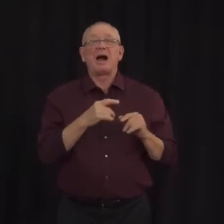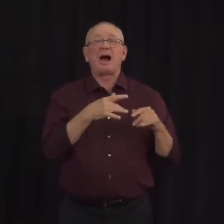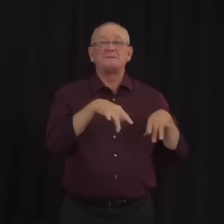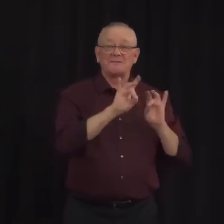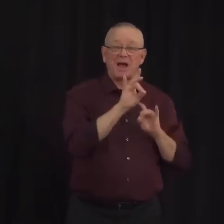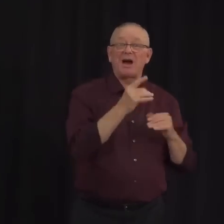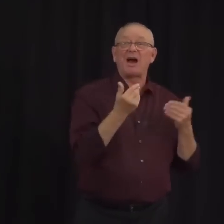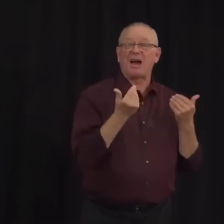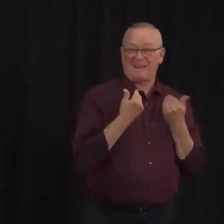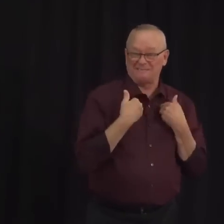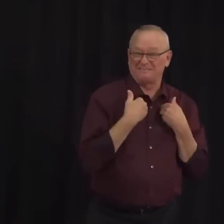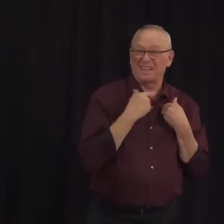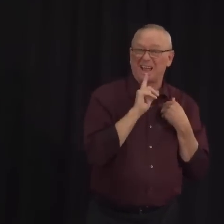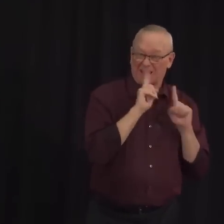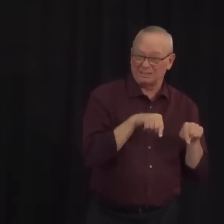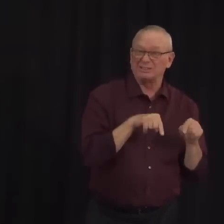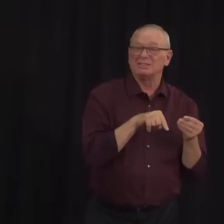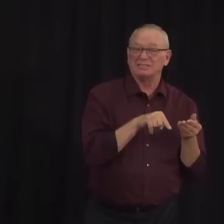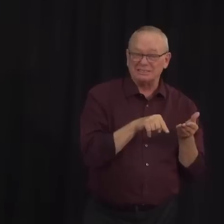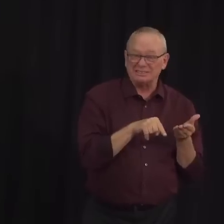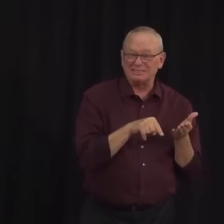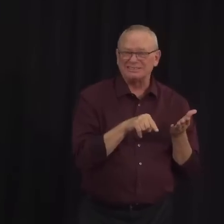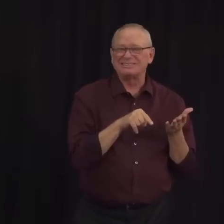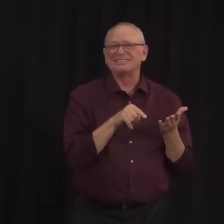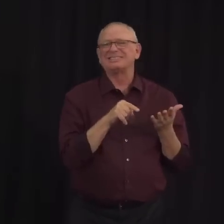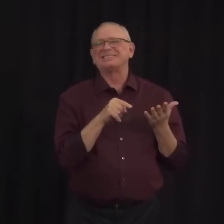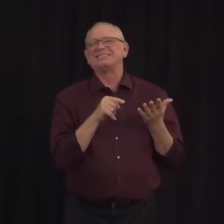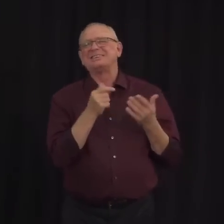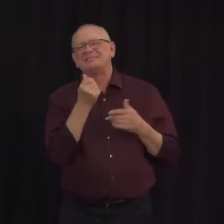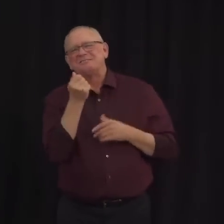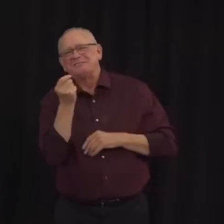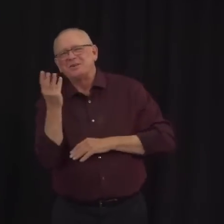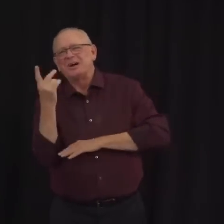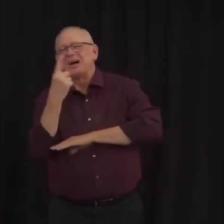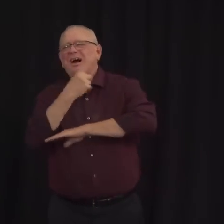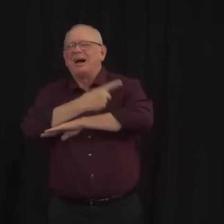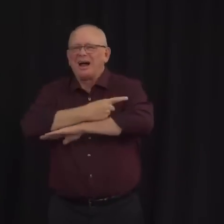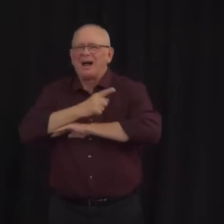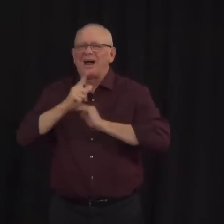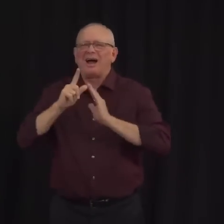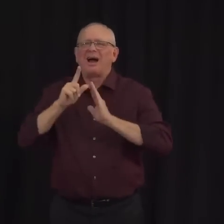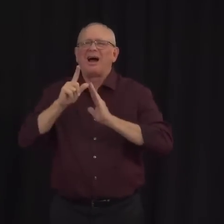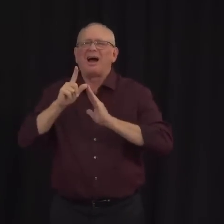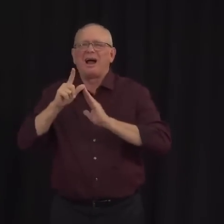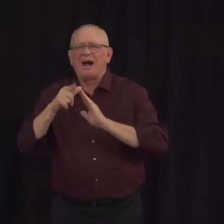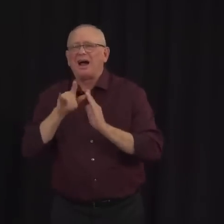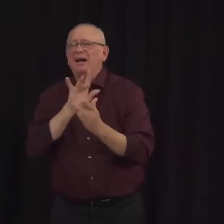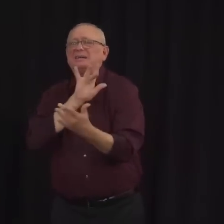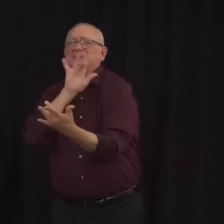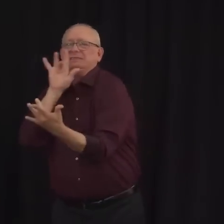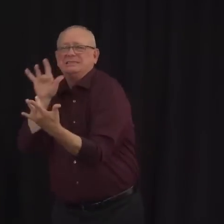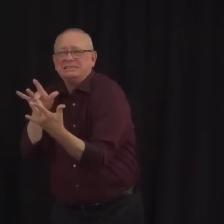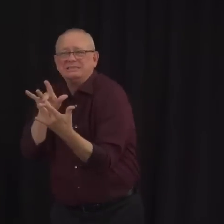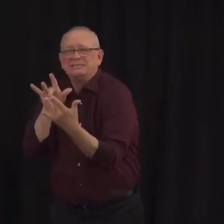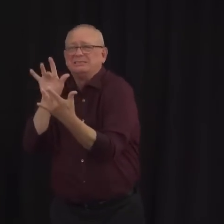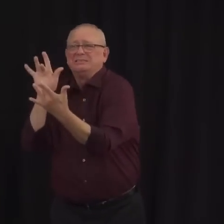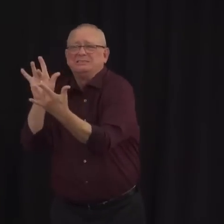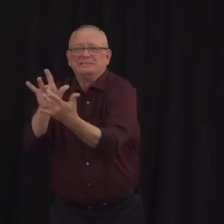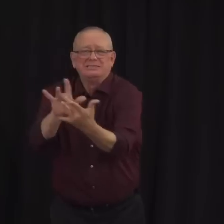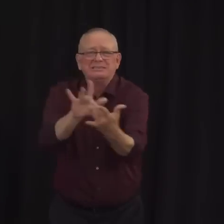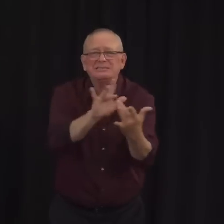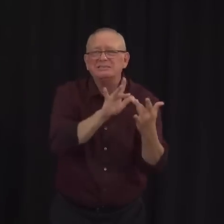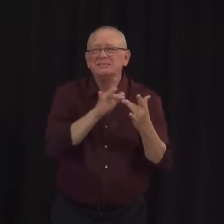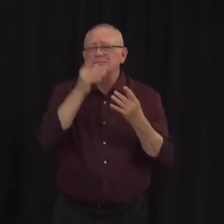was in some circumstances unfortunately taking several days to complete that contact tracing and notify those individuals.